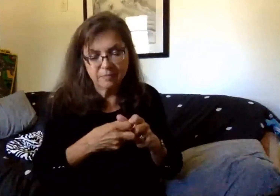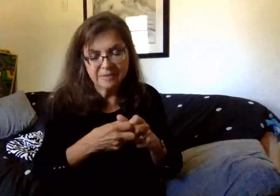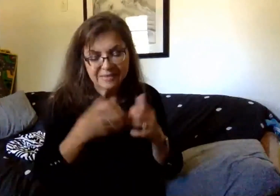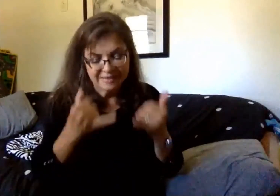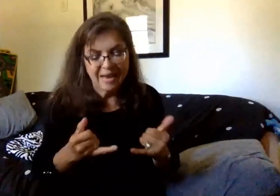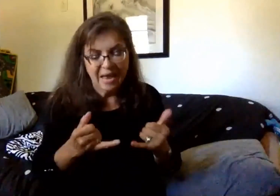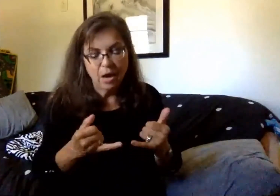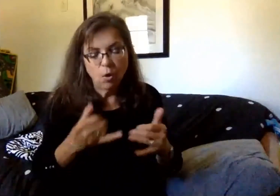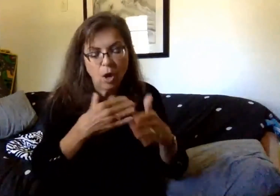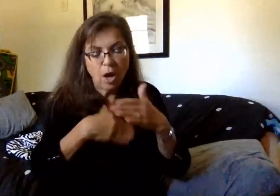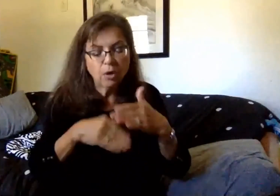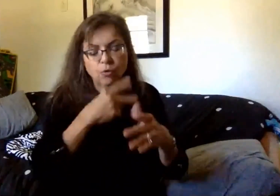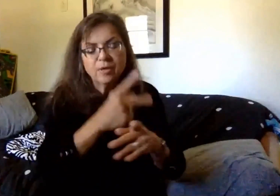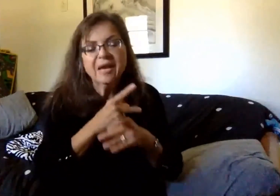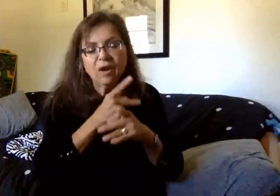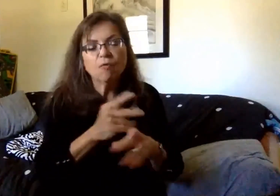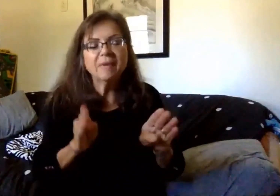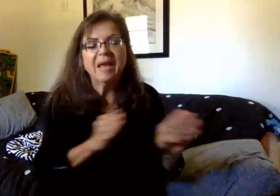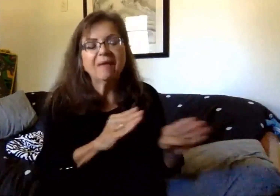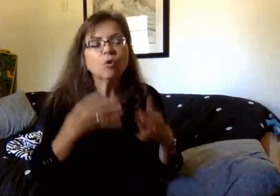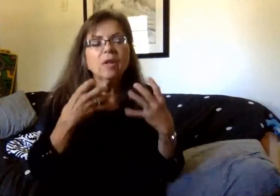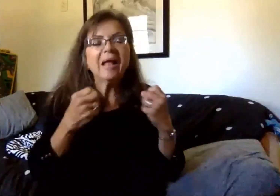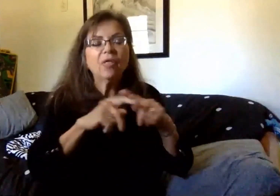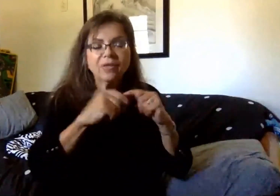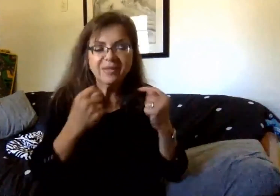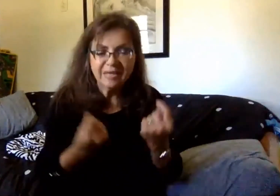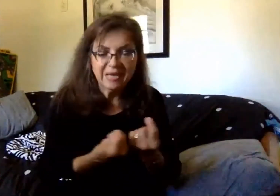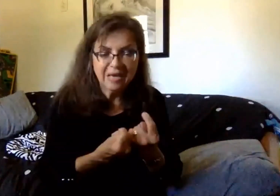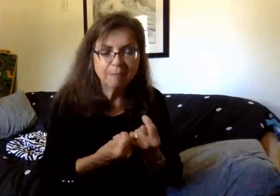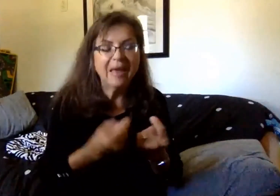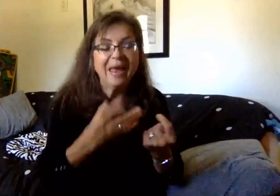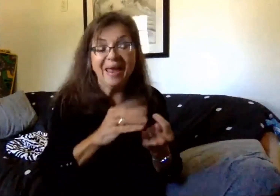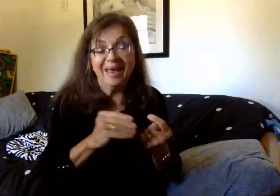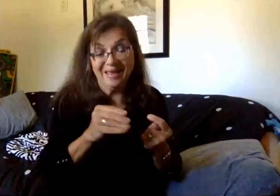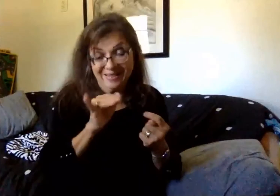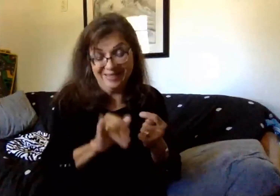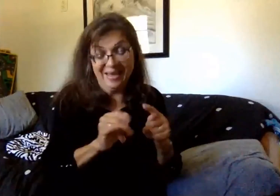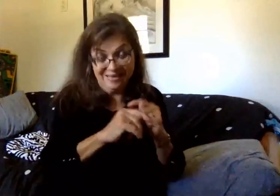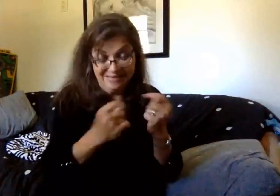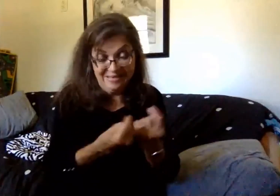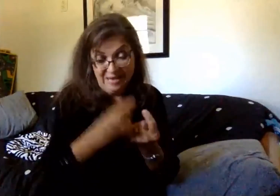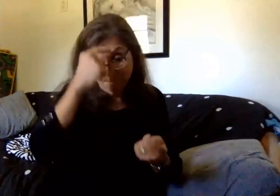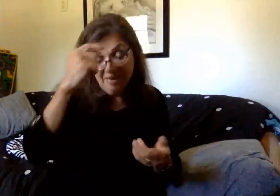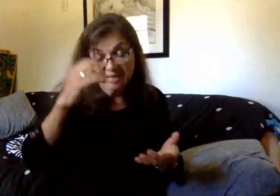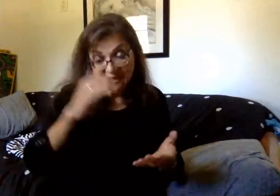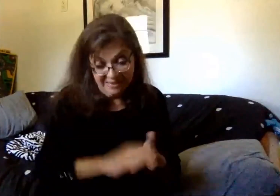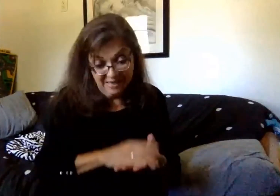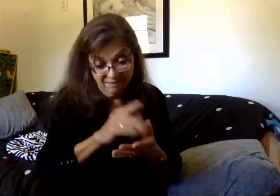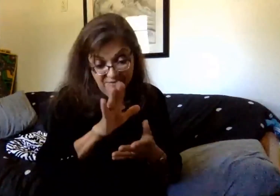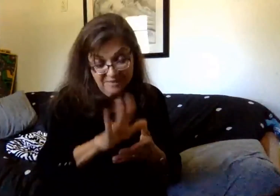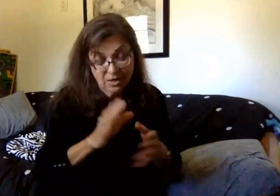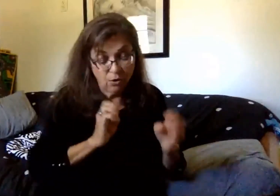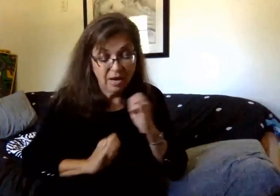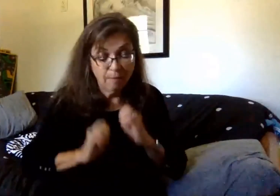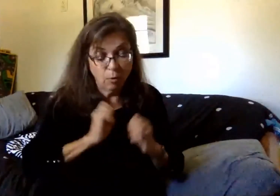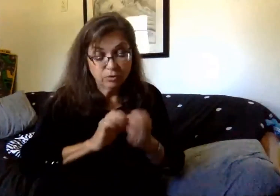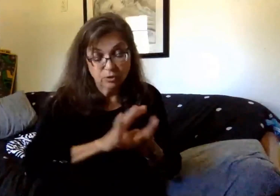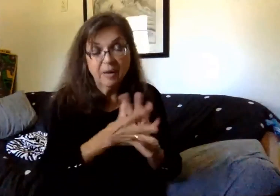of a behavioral health team. And it is believed that by this team, wearing a mask would lead to worsening emotional harm.